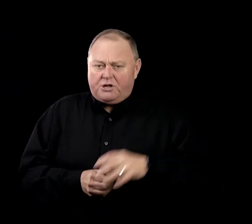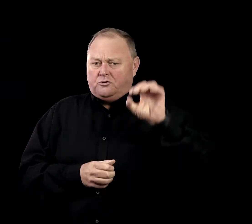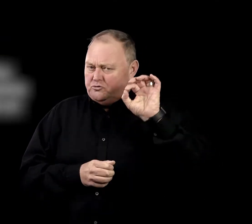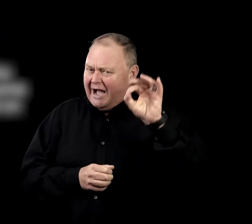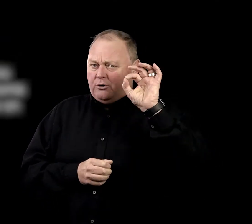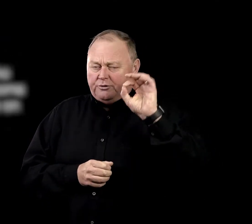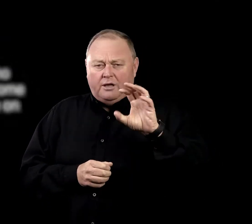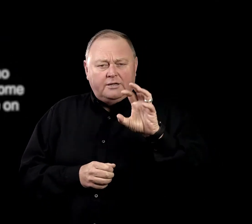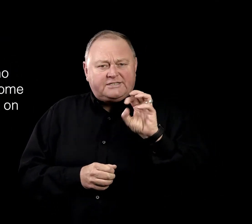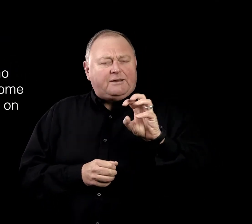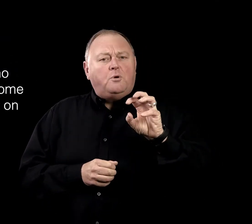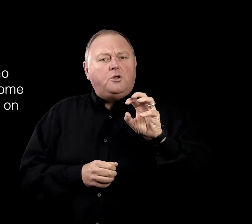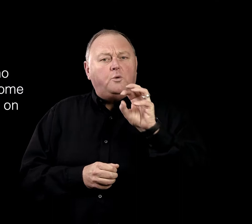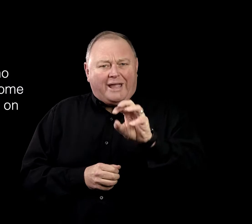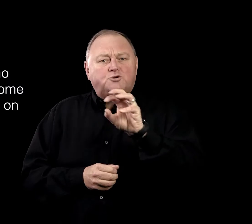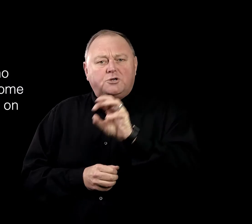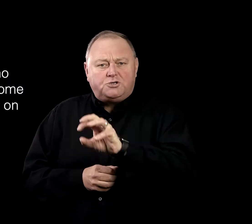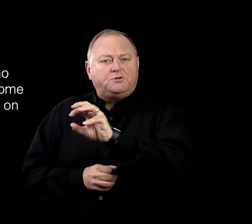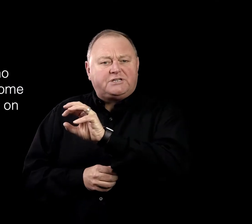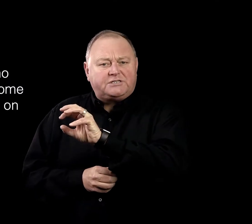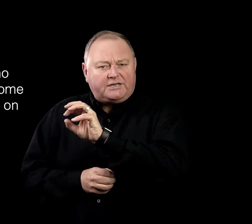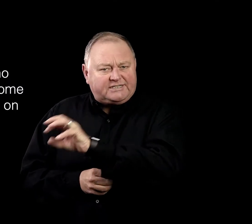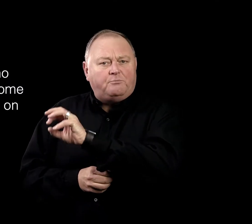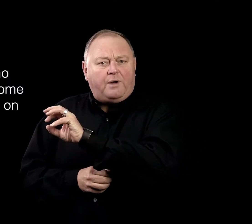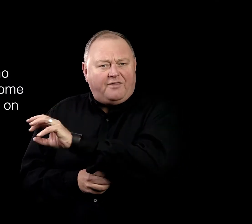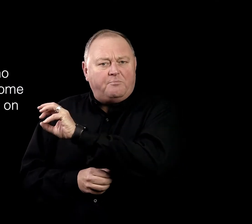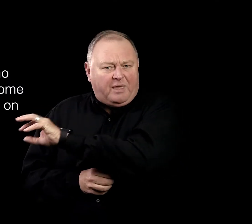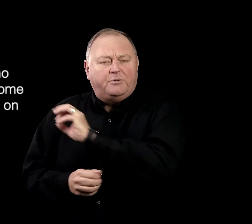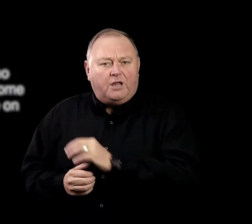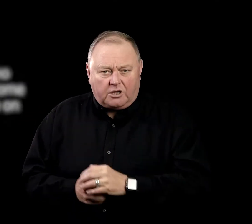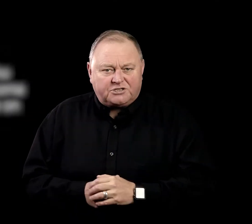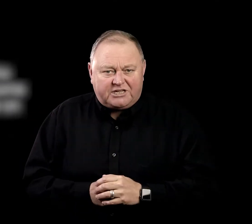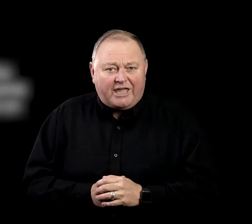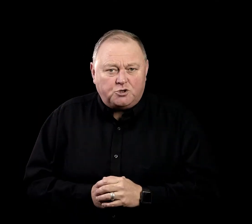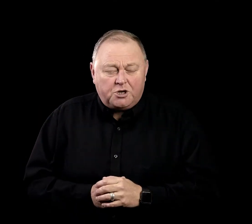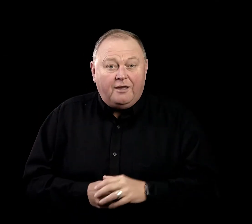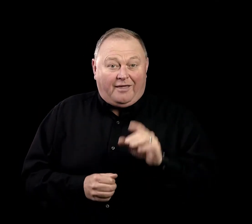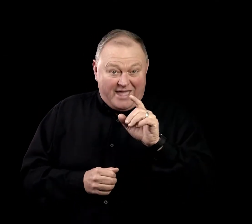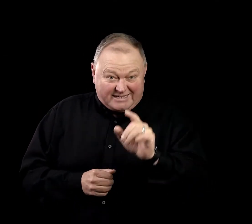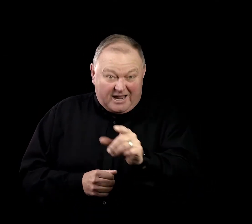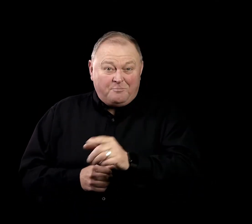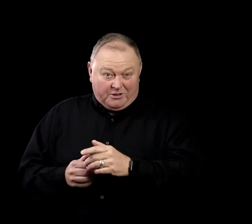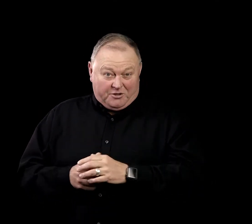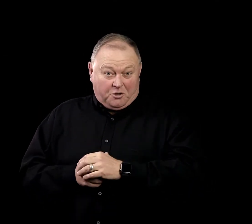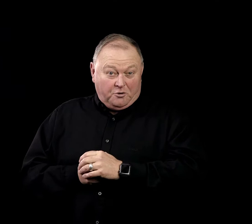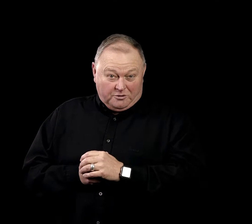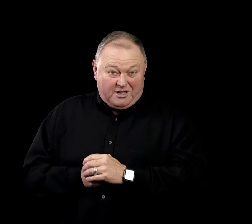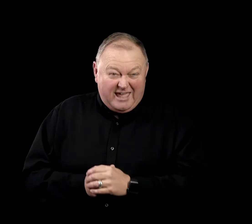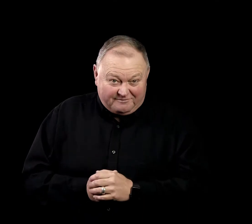noun, someone who introduces some other people on stage, and the example that Google gives